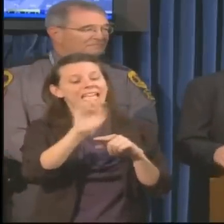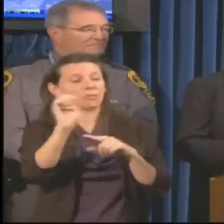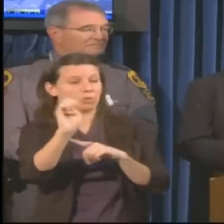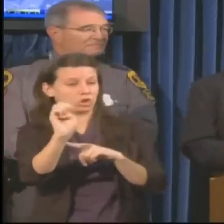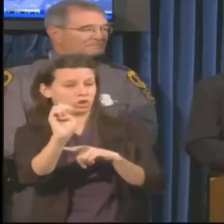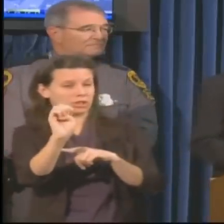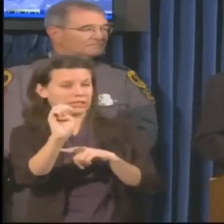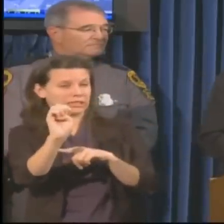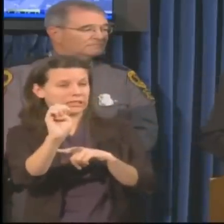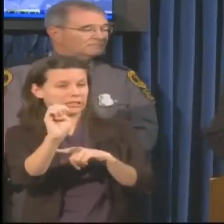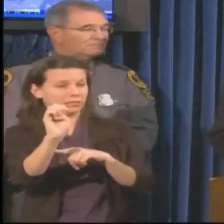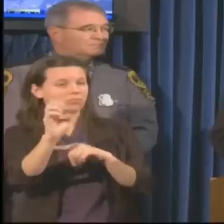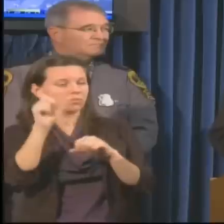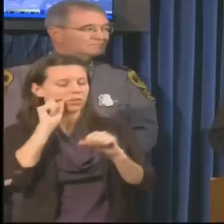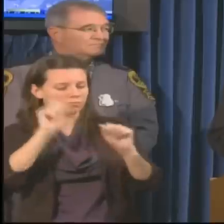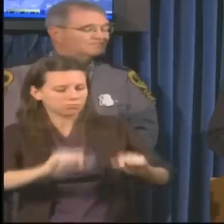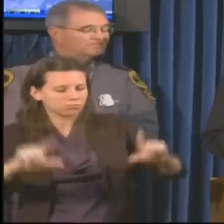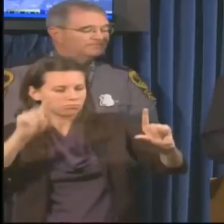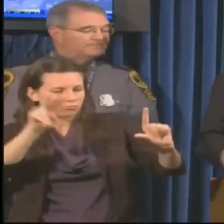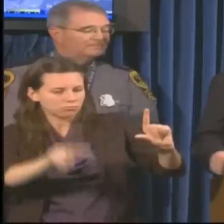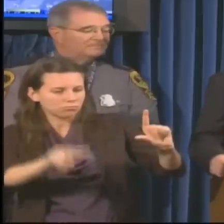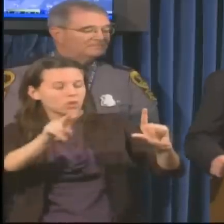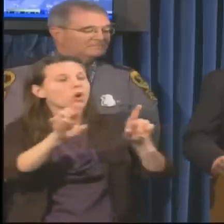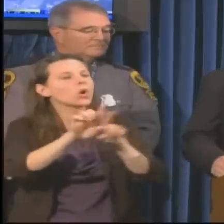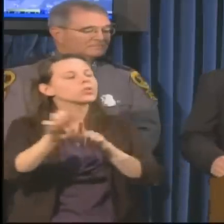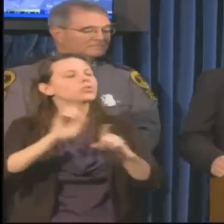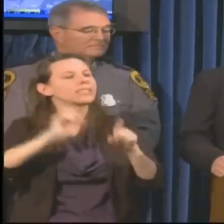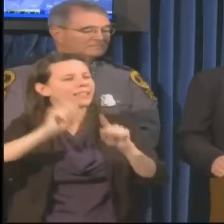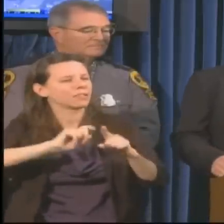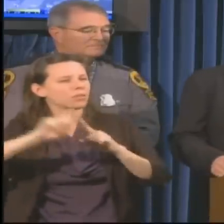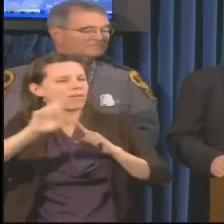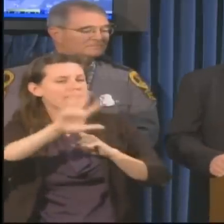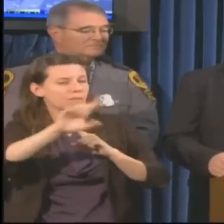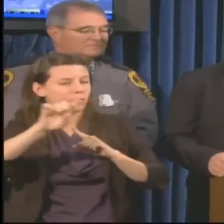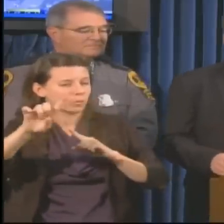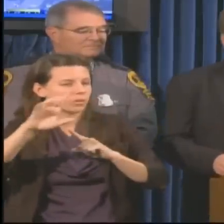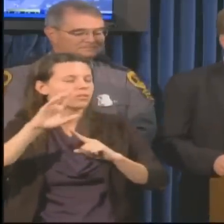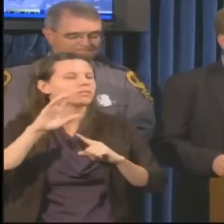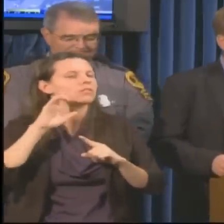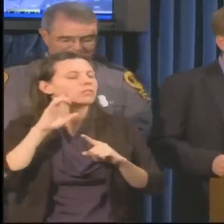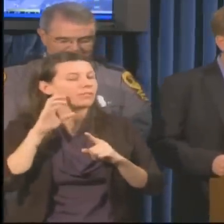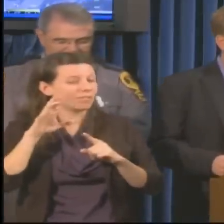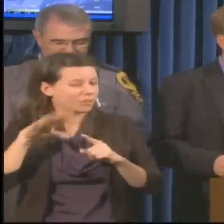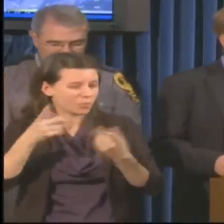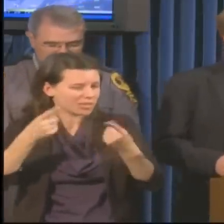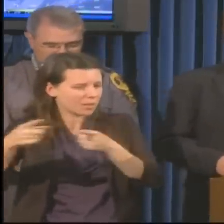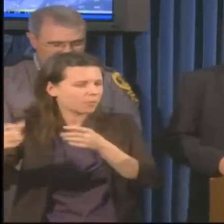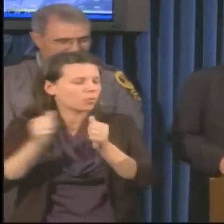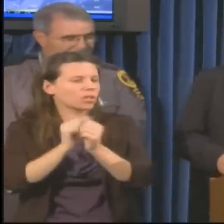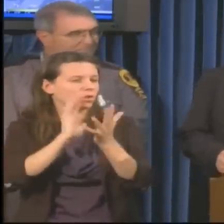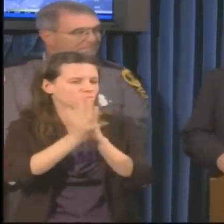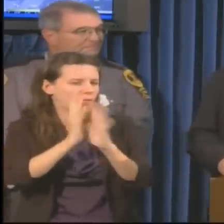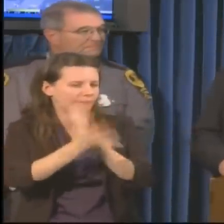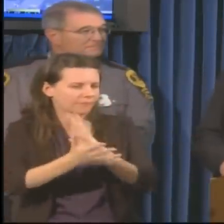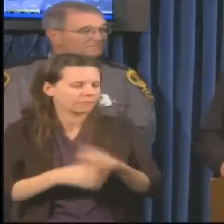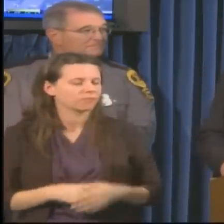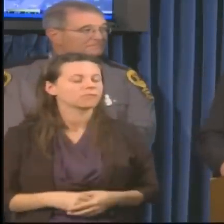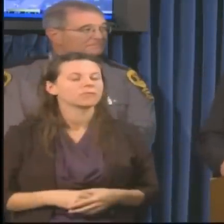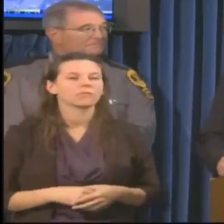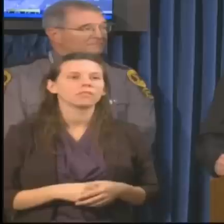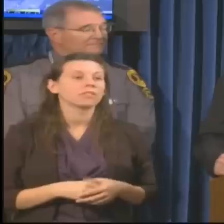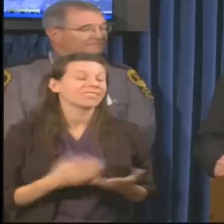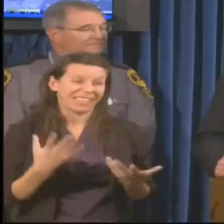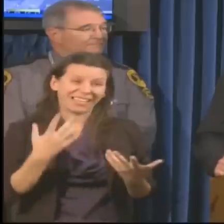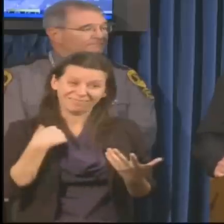line can be called for one of the most recent traffic updates, which people should use because we very well may have some